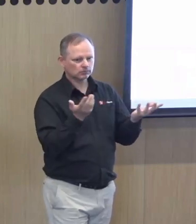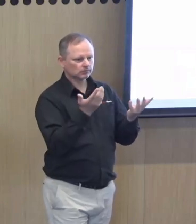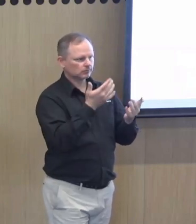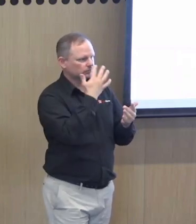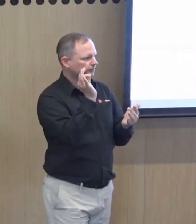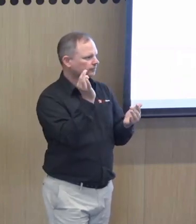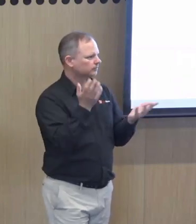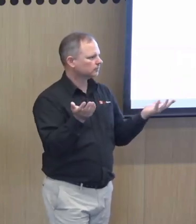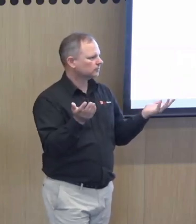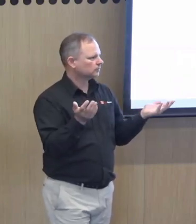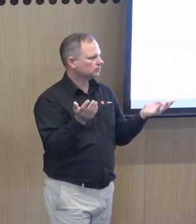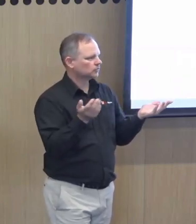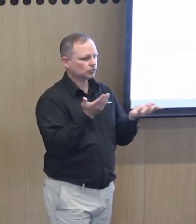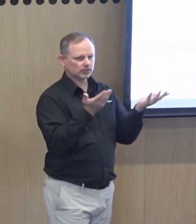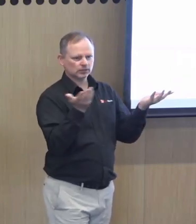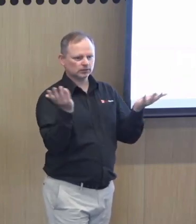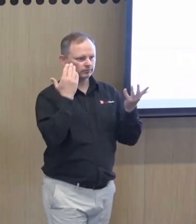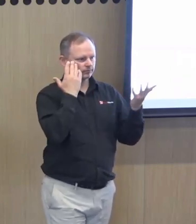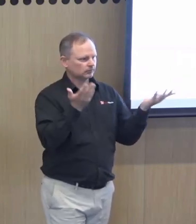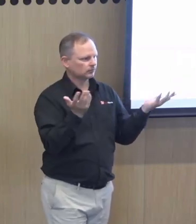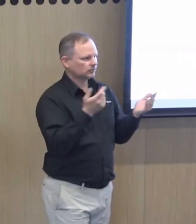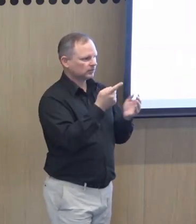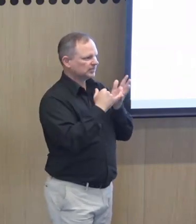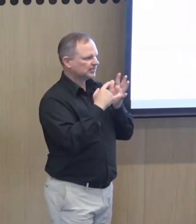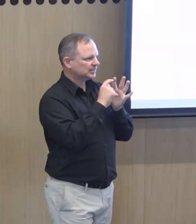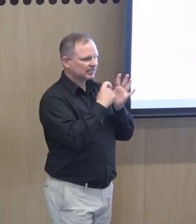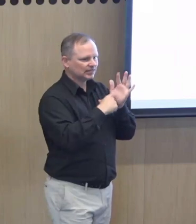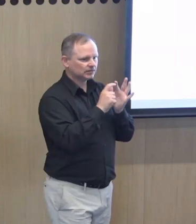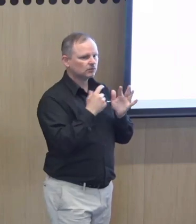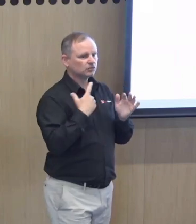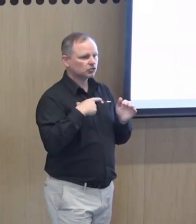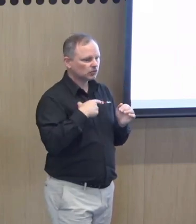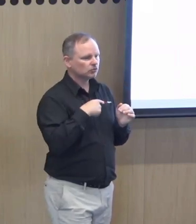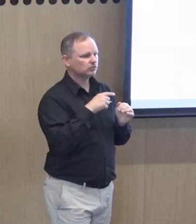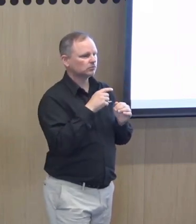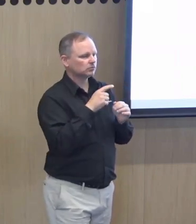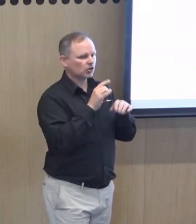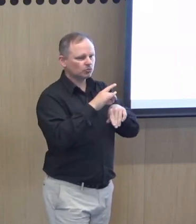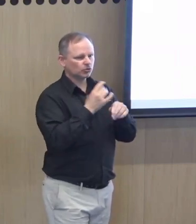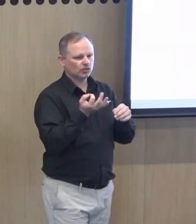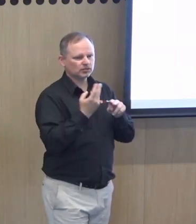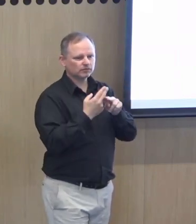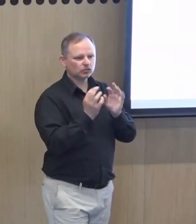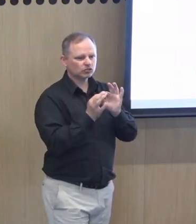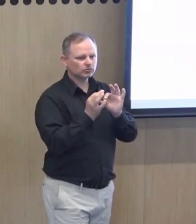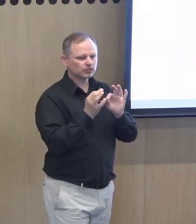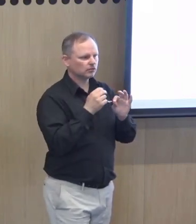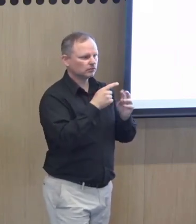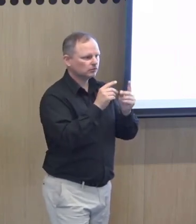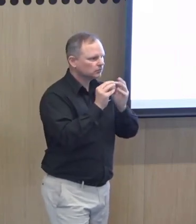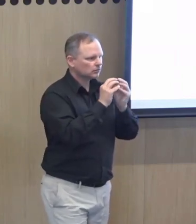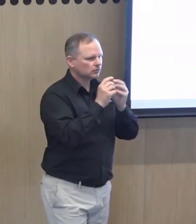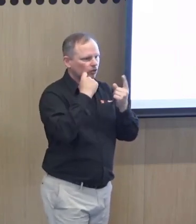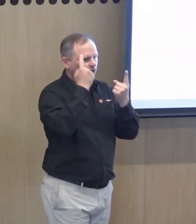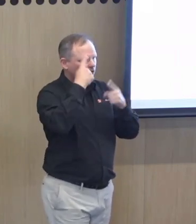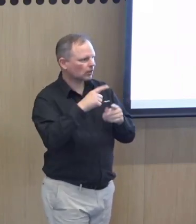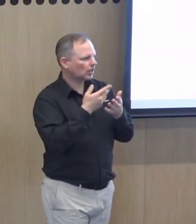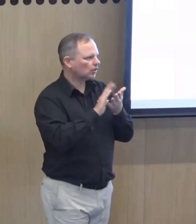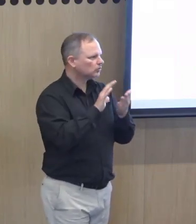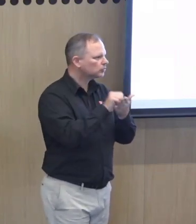attendance at the hospital and the family were looking for them and they were waiting for an interpreter to try